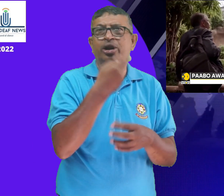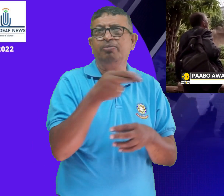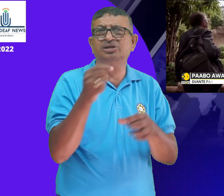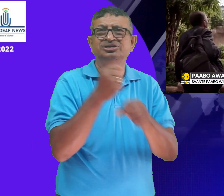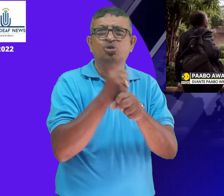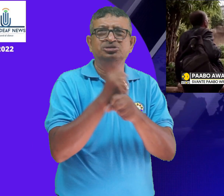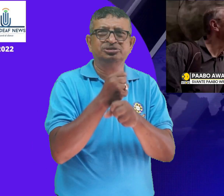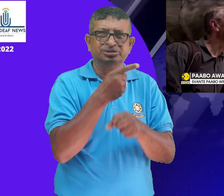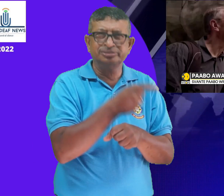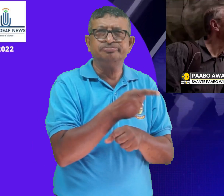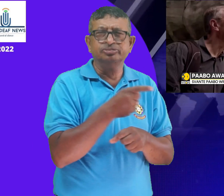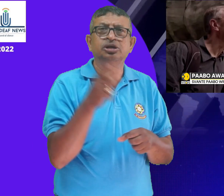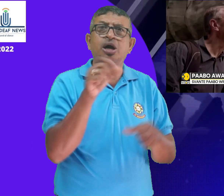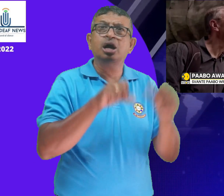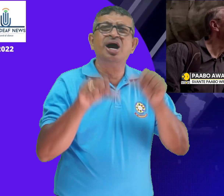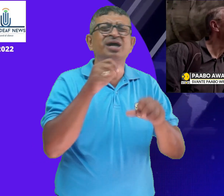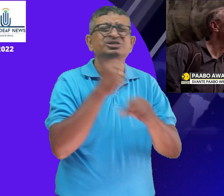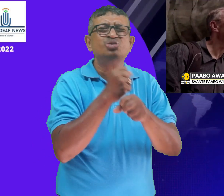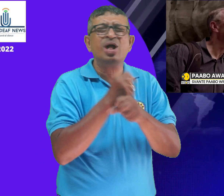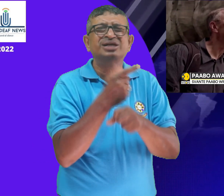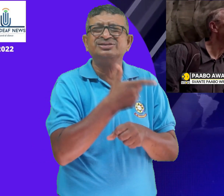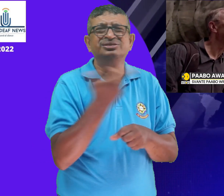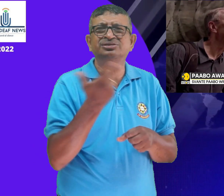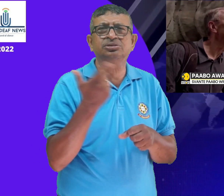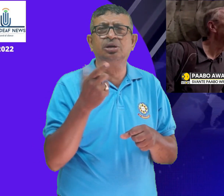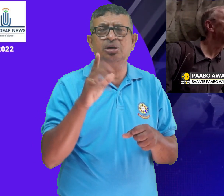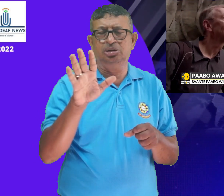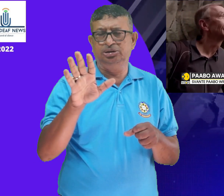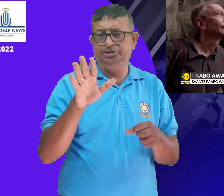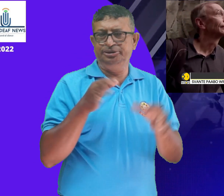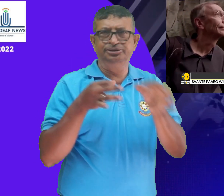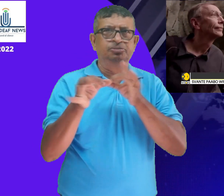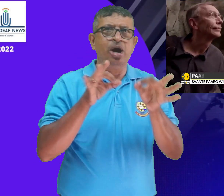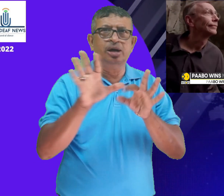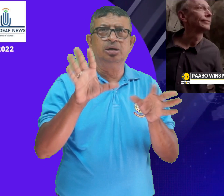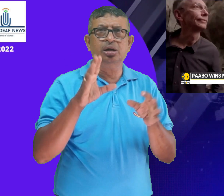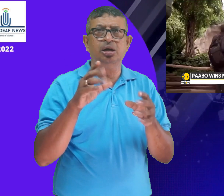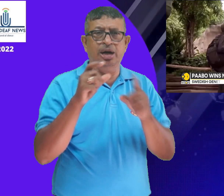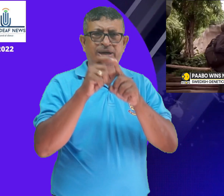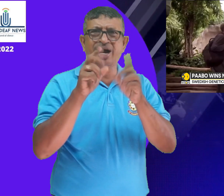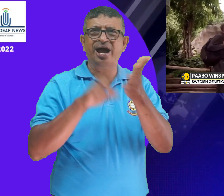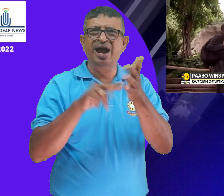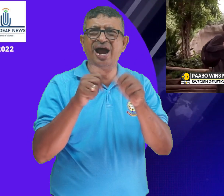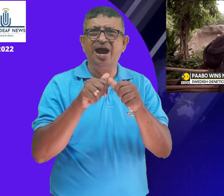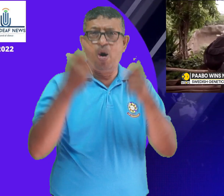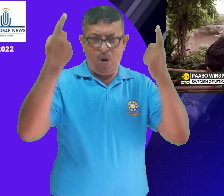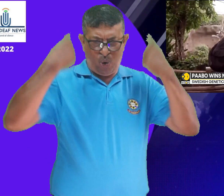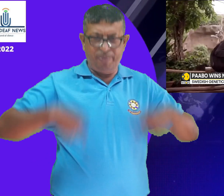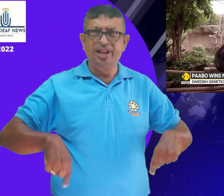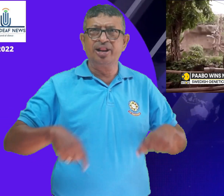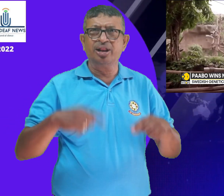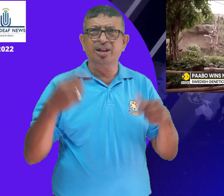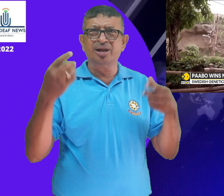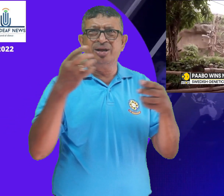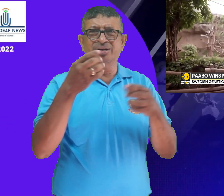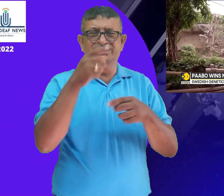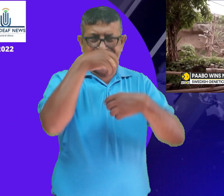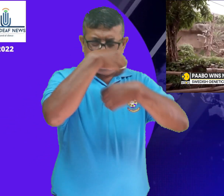Thomas Perlman, secretary for the Nobel Committee for Physiology or Medicine, delivered the news by phone. He was overwhelmed.